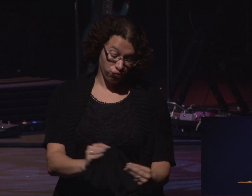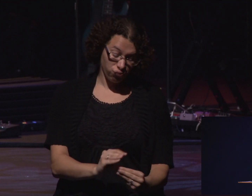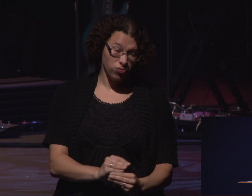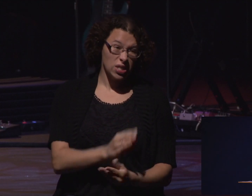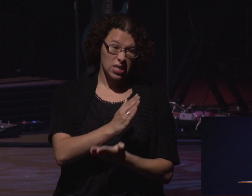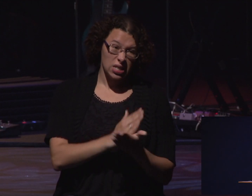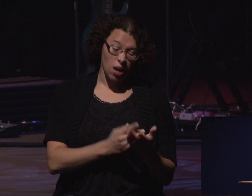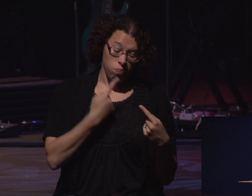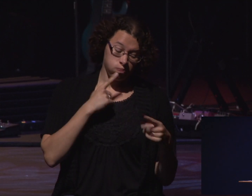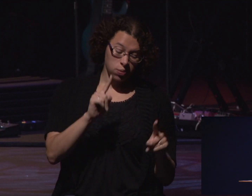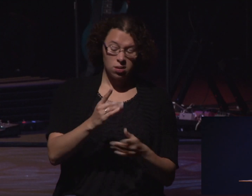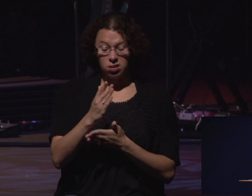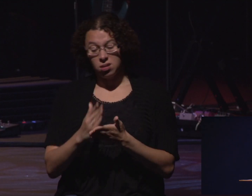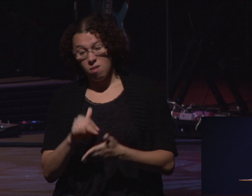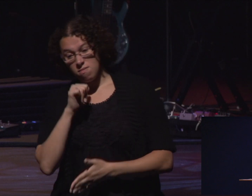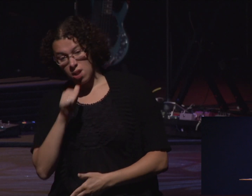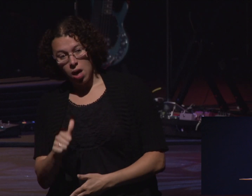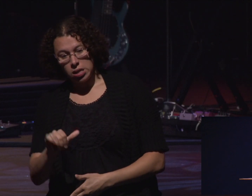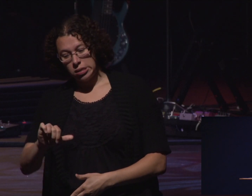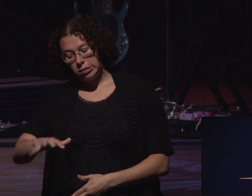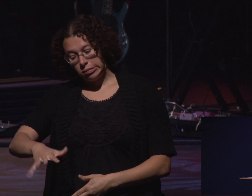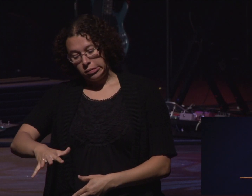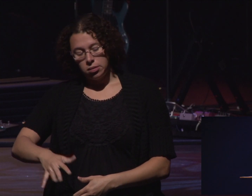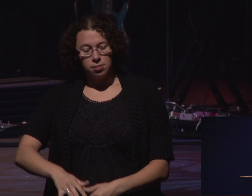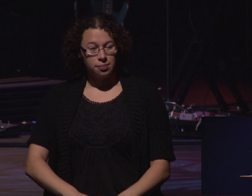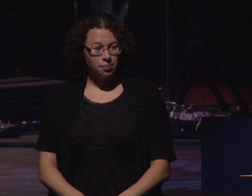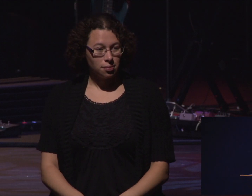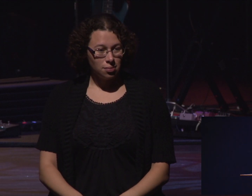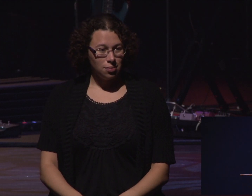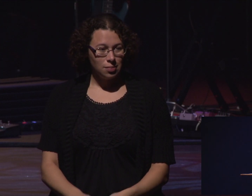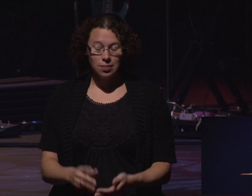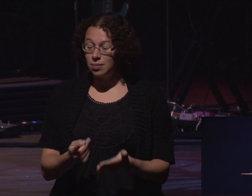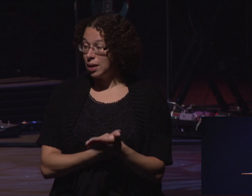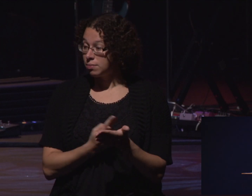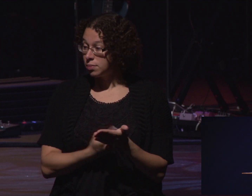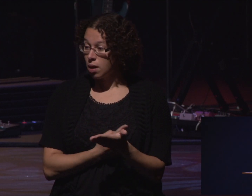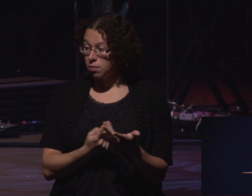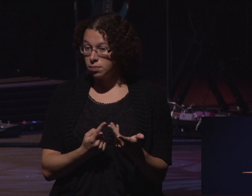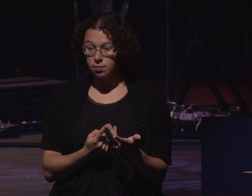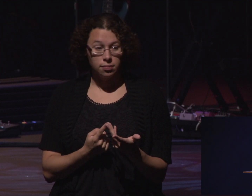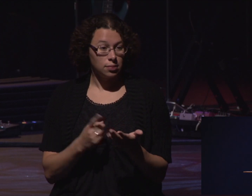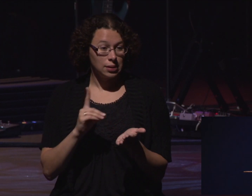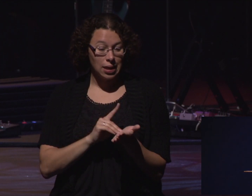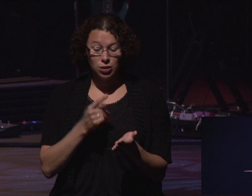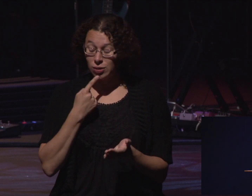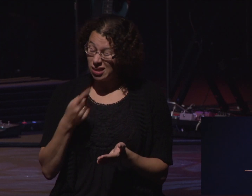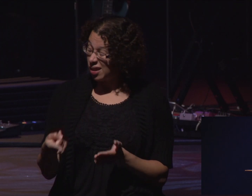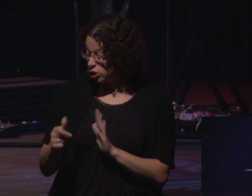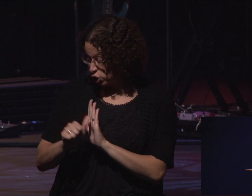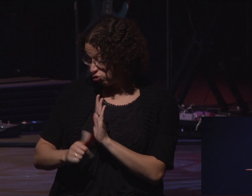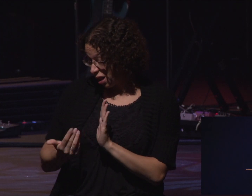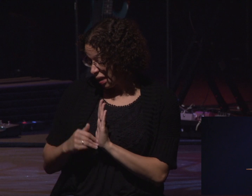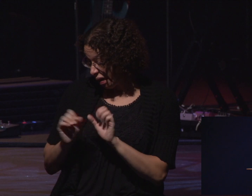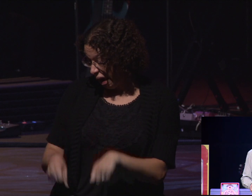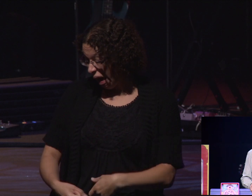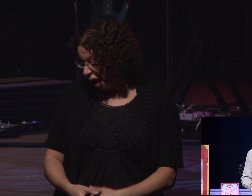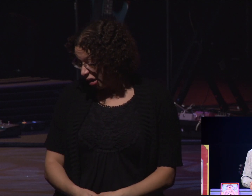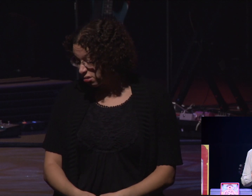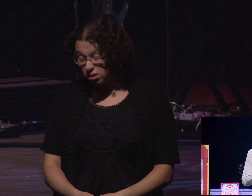And he says, you we could do this again. I thought, no, I don't want to go through that again. And sometimes it's successful and sometimes not. But when you turn to God,